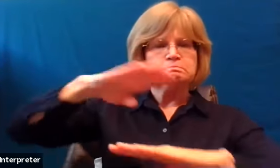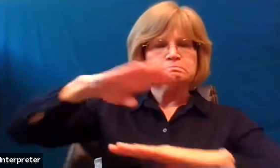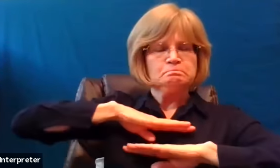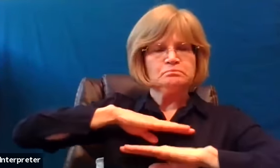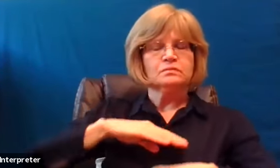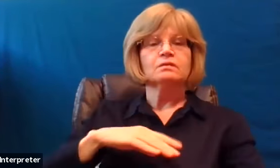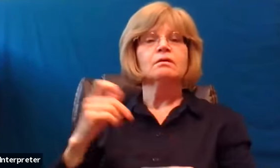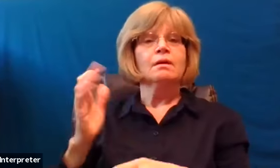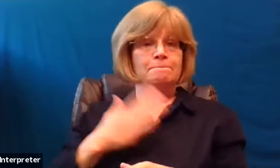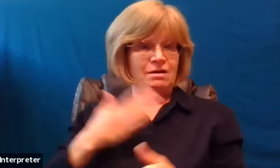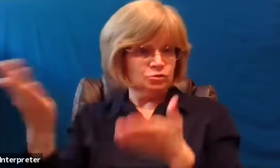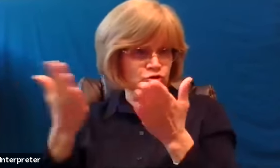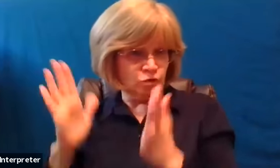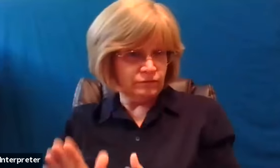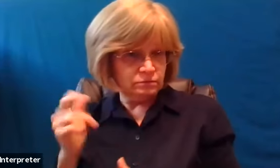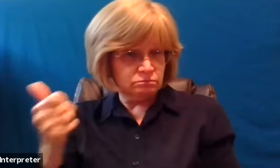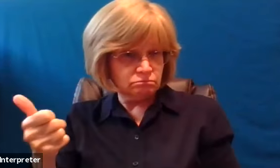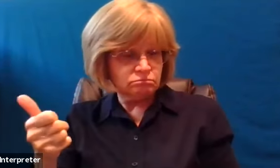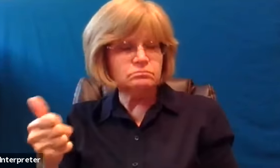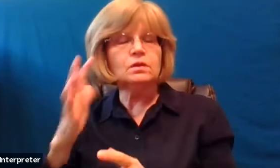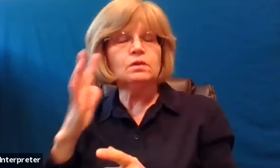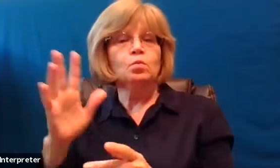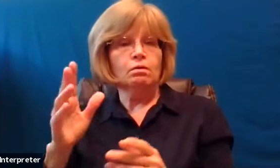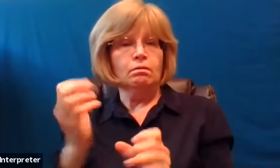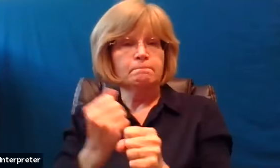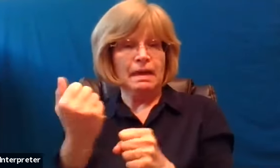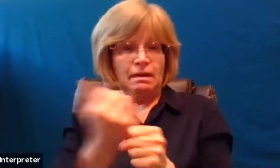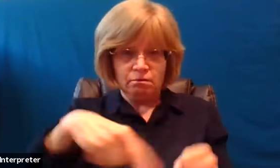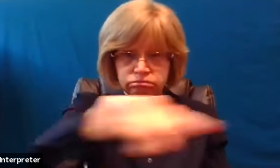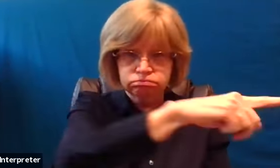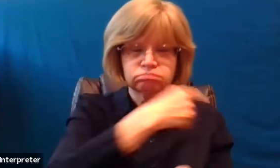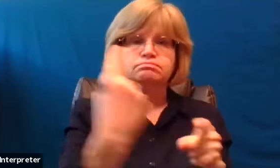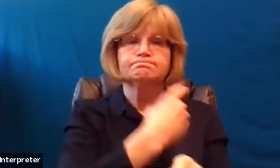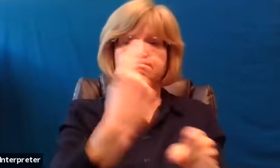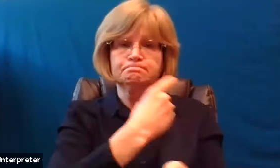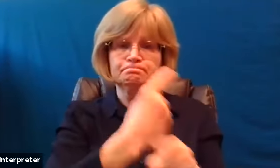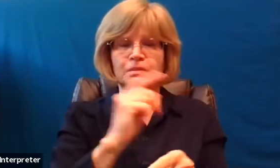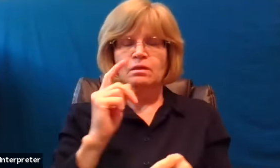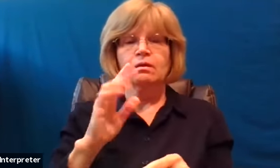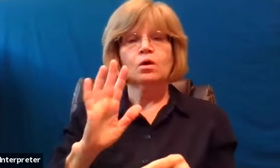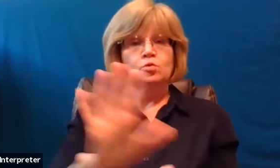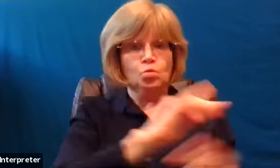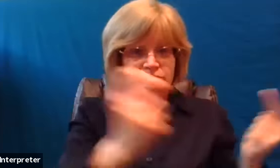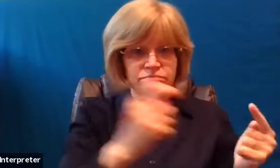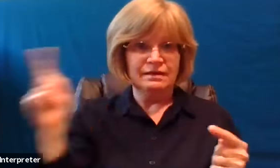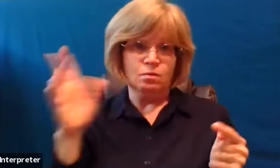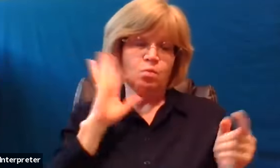shall make many righteous, and he shall bear their iniquities. Therefore I will allot him a portion with the great,